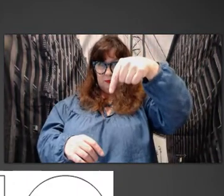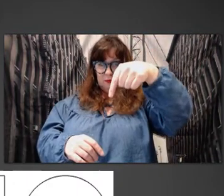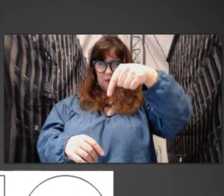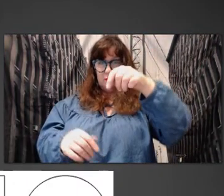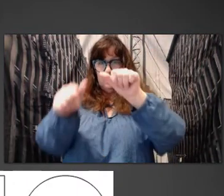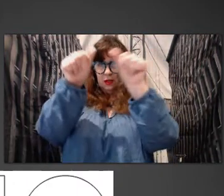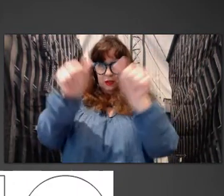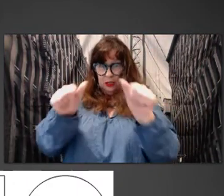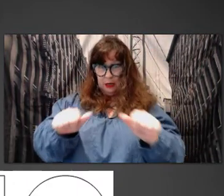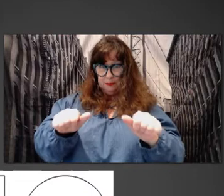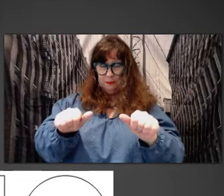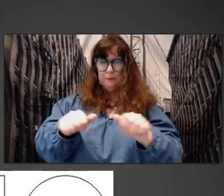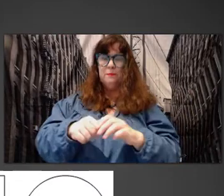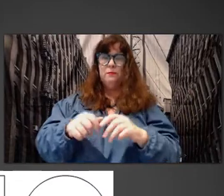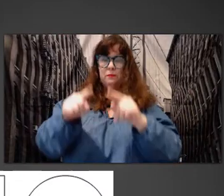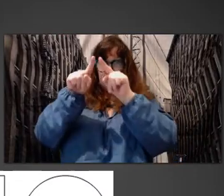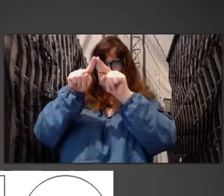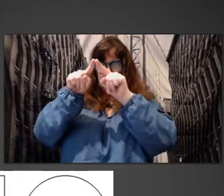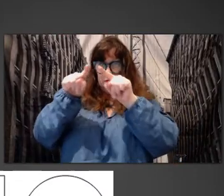Down here are some shapes.